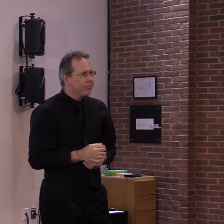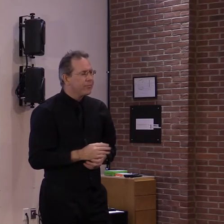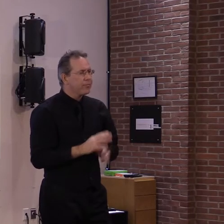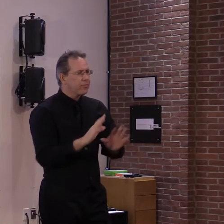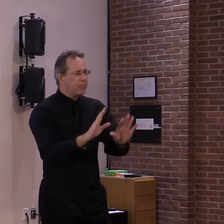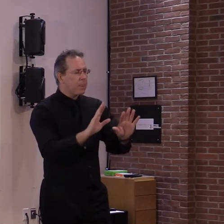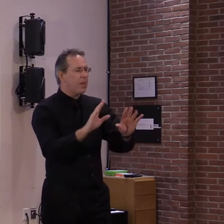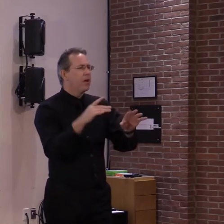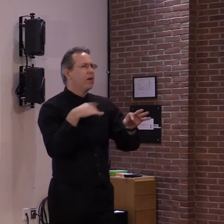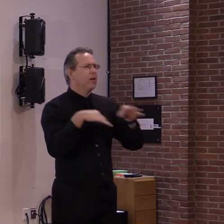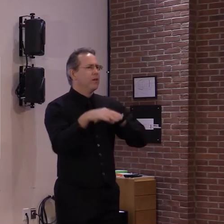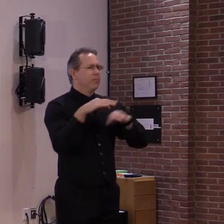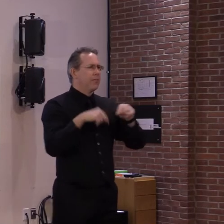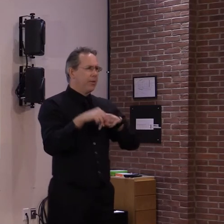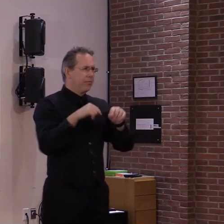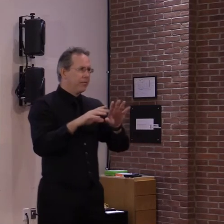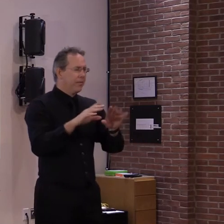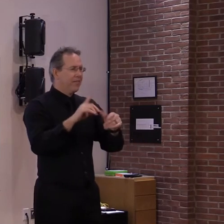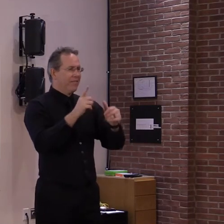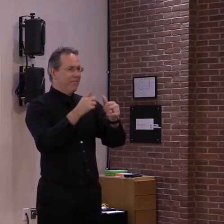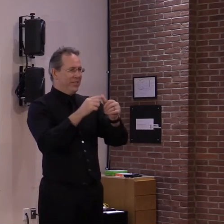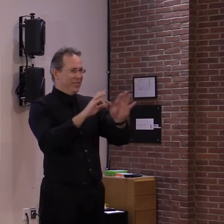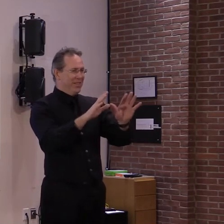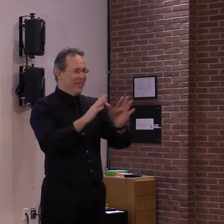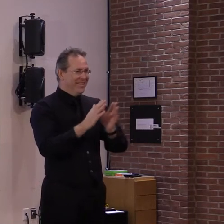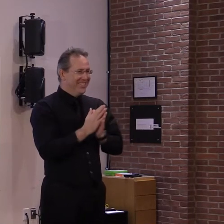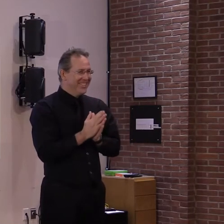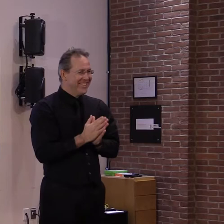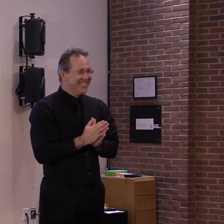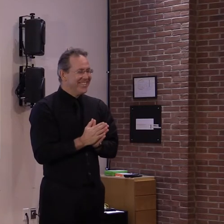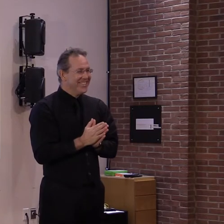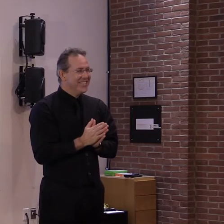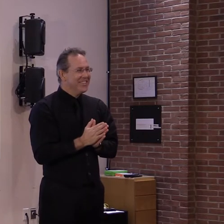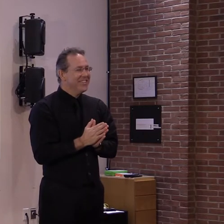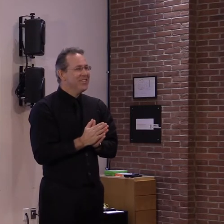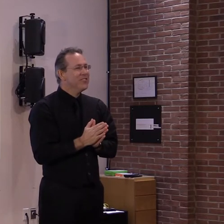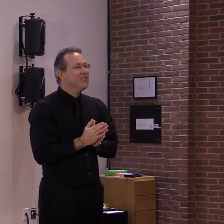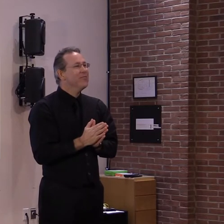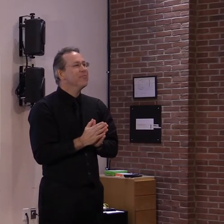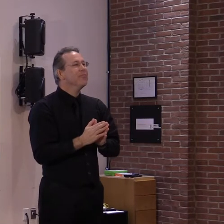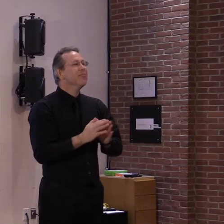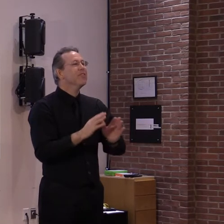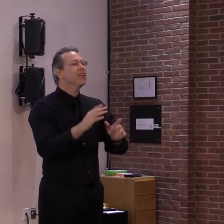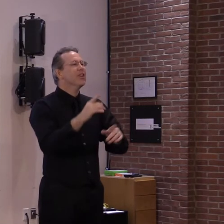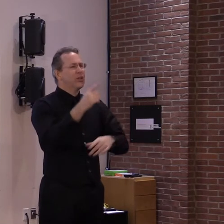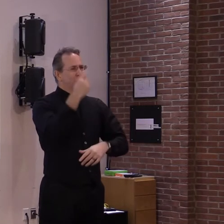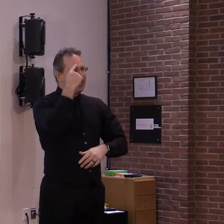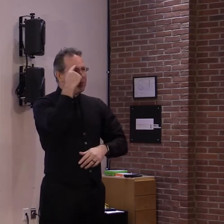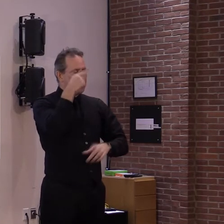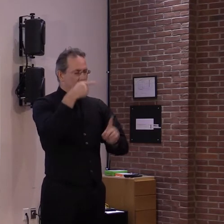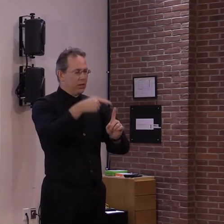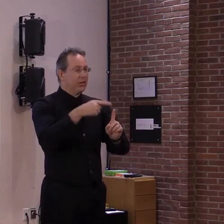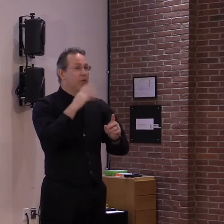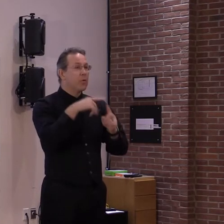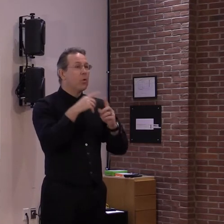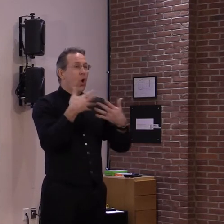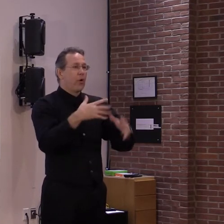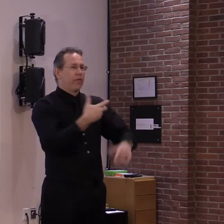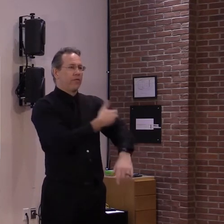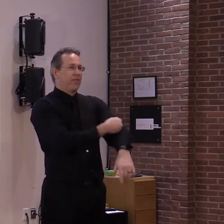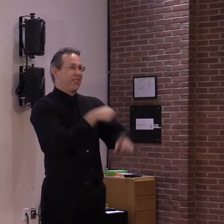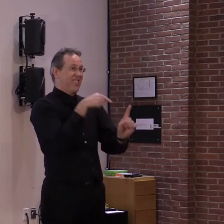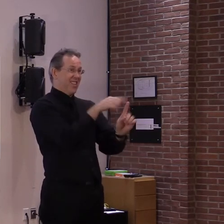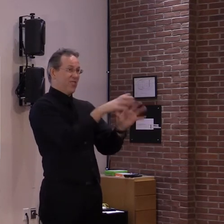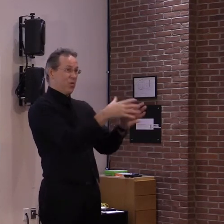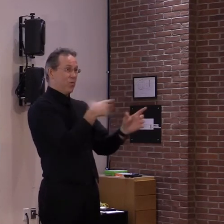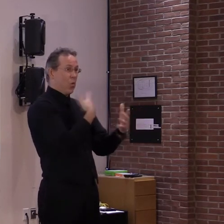to take some off the top in terms of who's been vaccinated already through long-term care facilities. So that